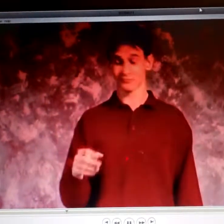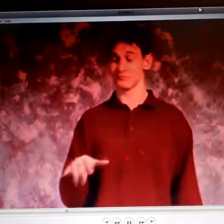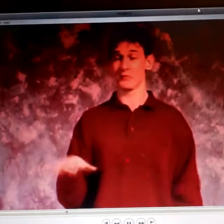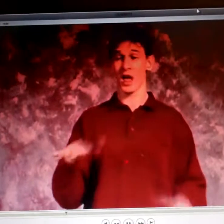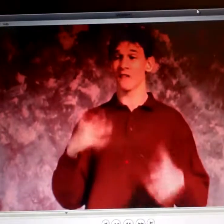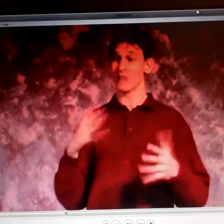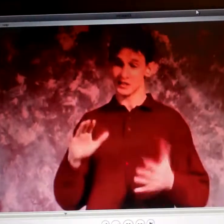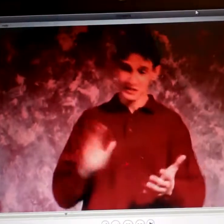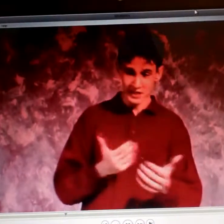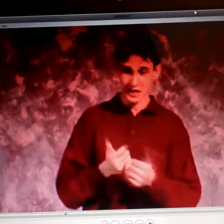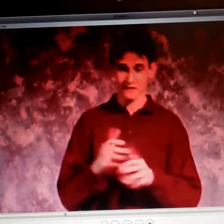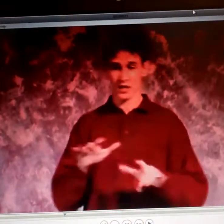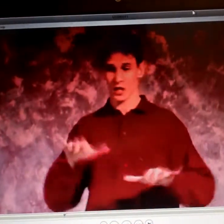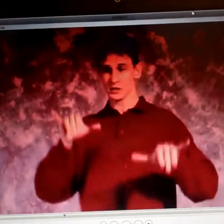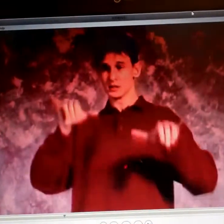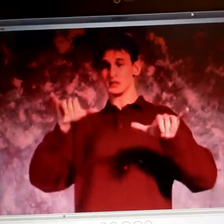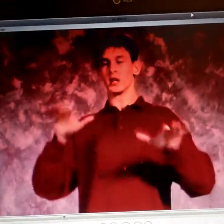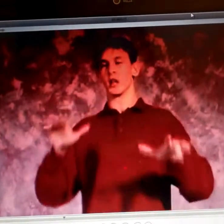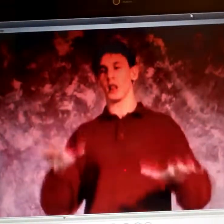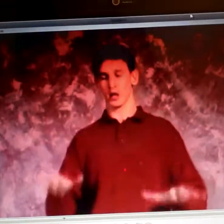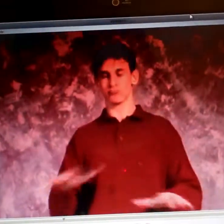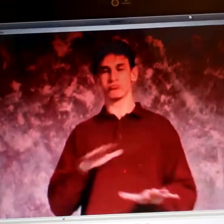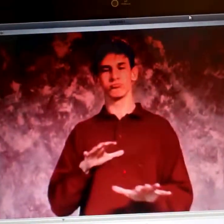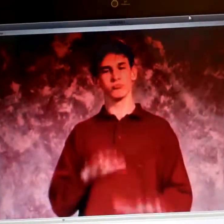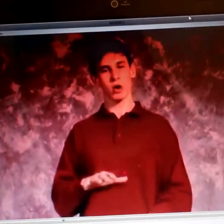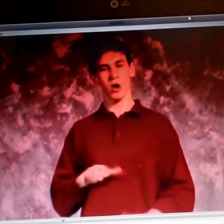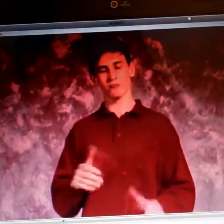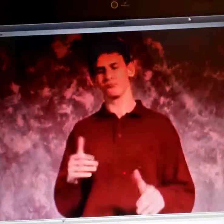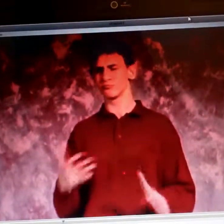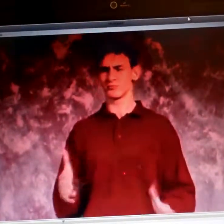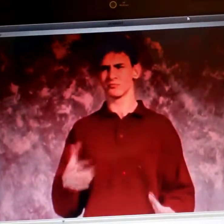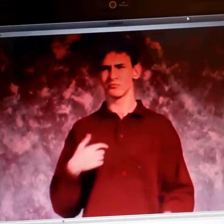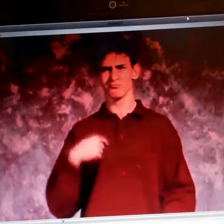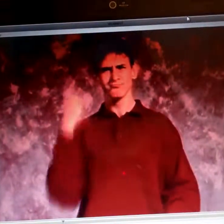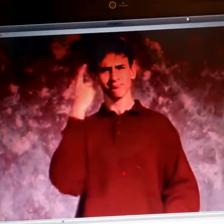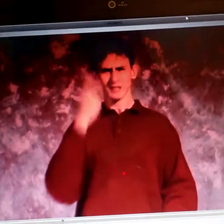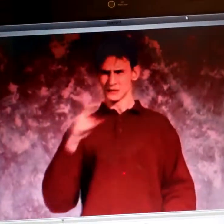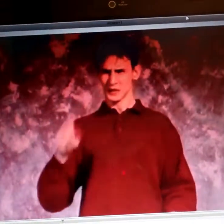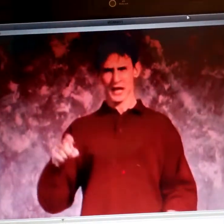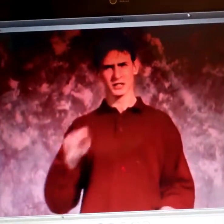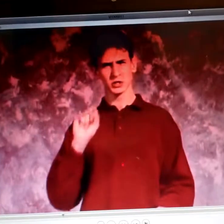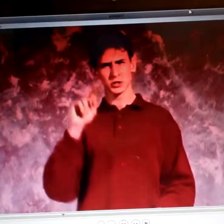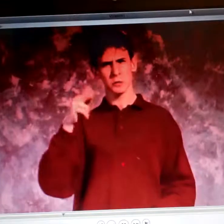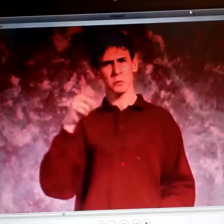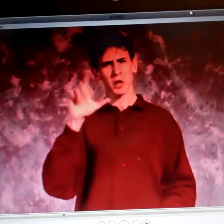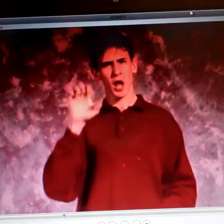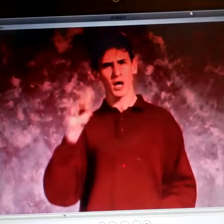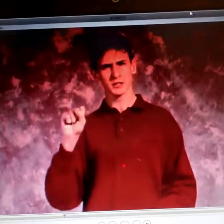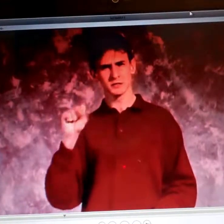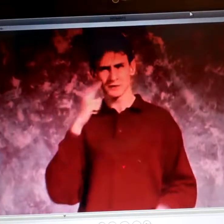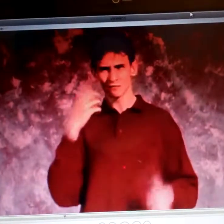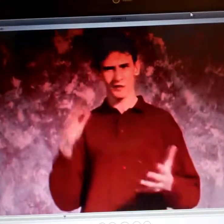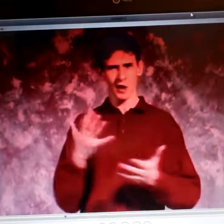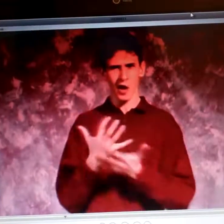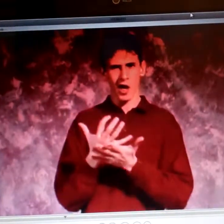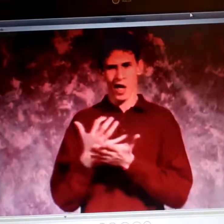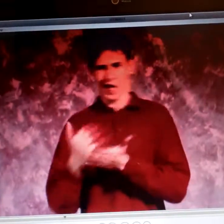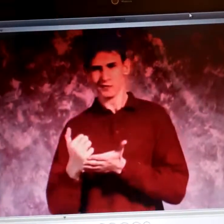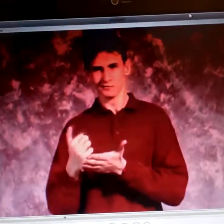Next we went to Seattle, Washington. And we played music and then we were settling down and I thought